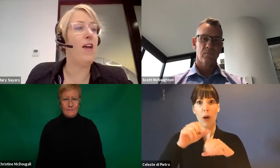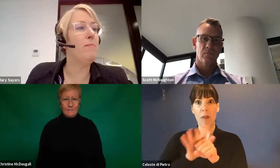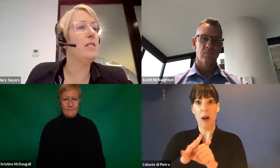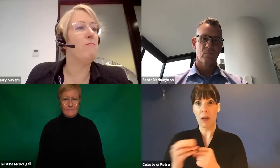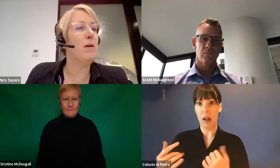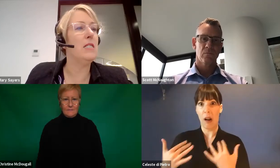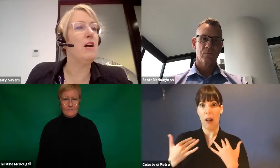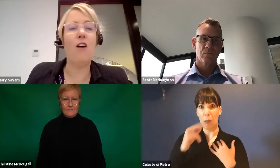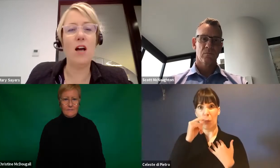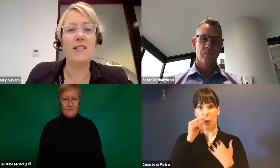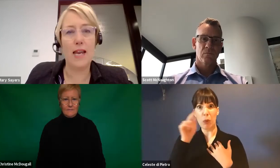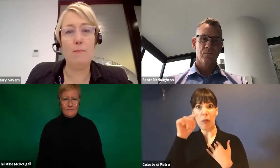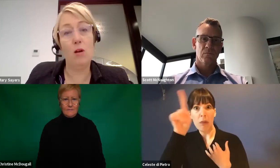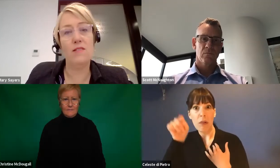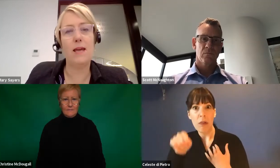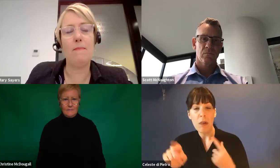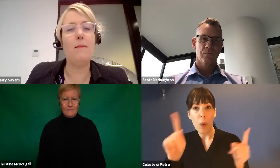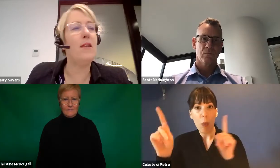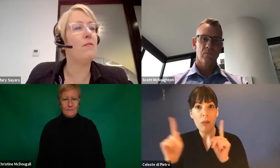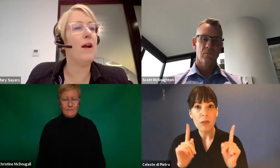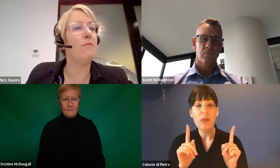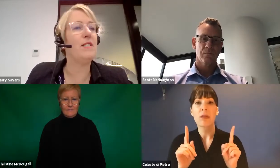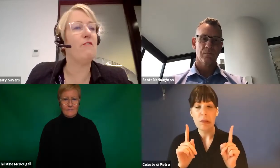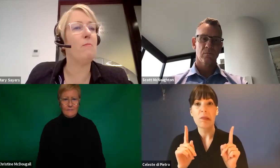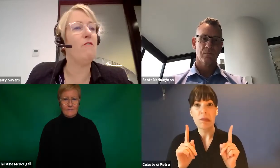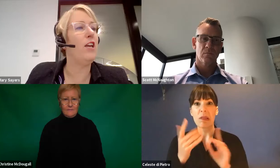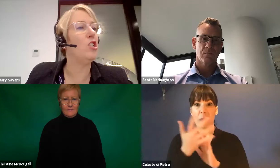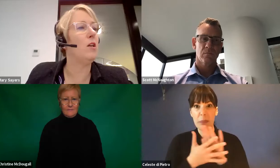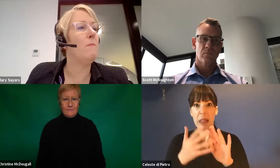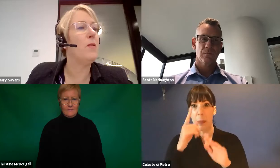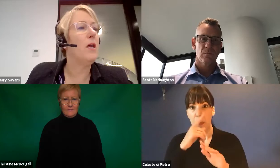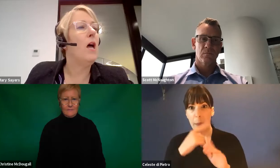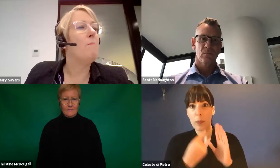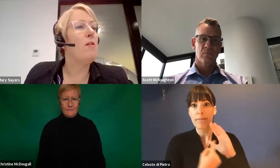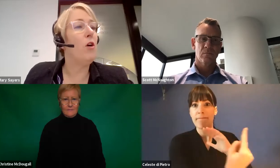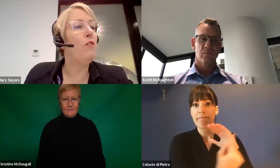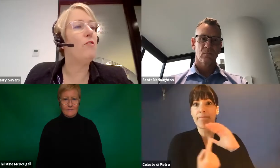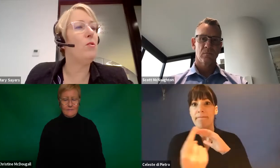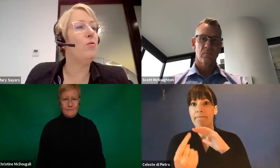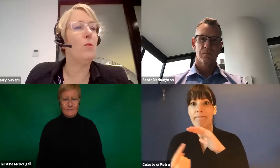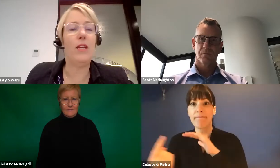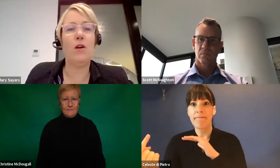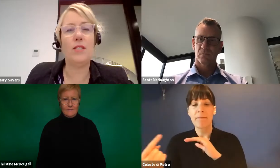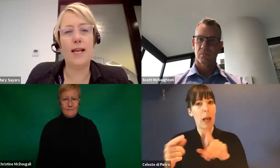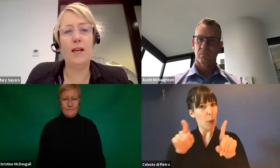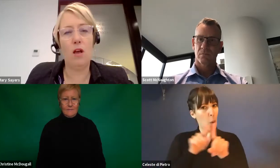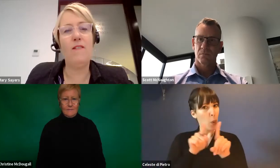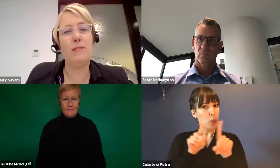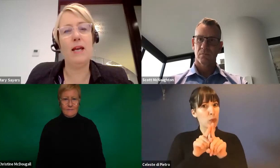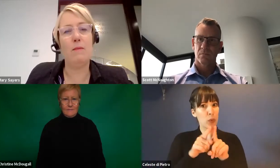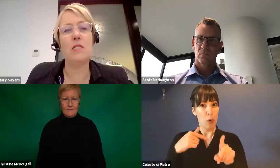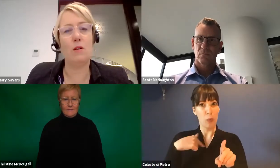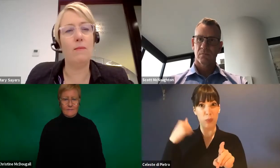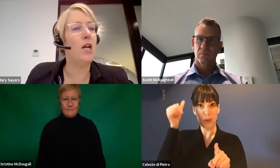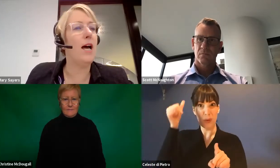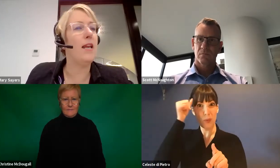their families have been self-isolating because they may be at greater risk from infection but we've heard from you that we know daily life